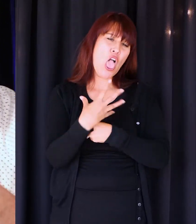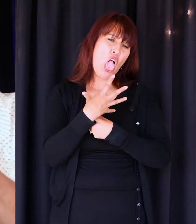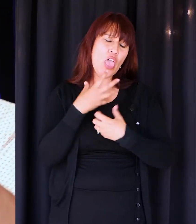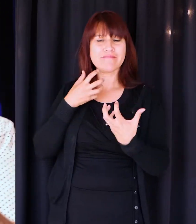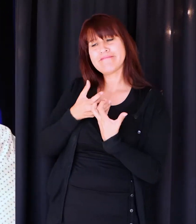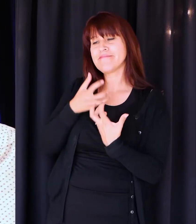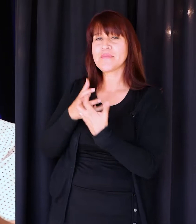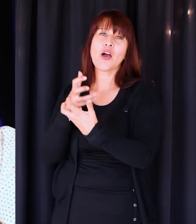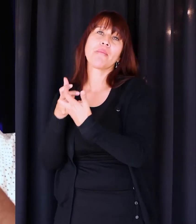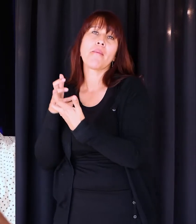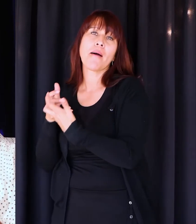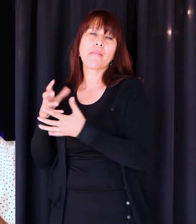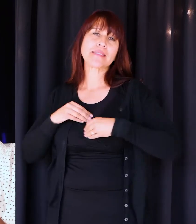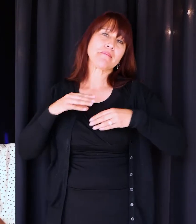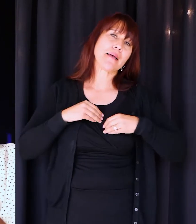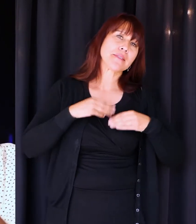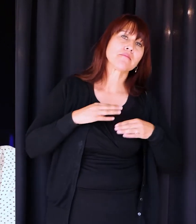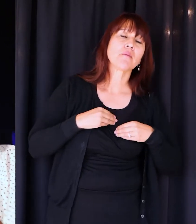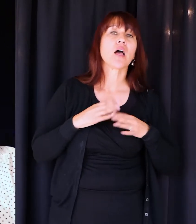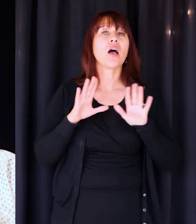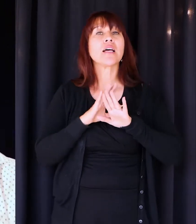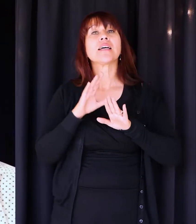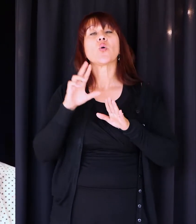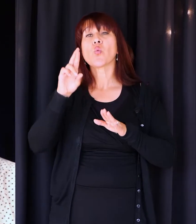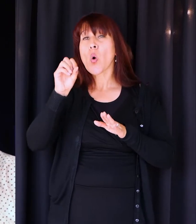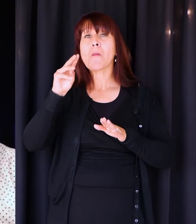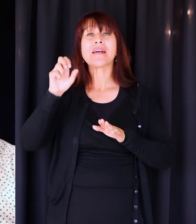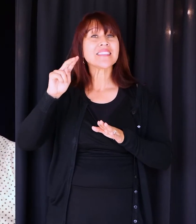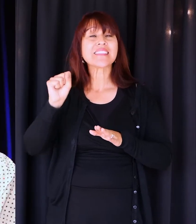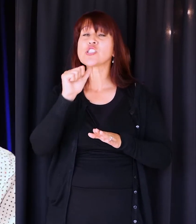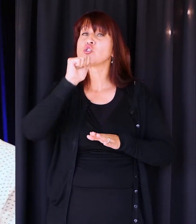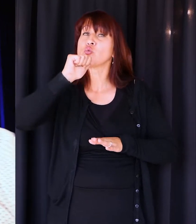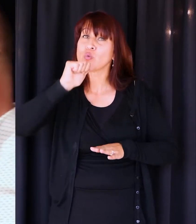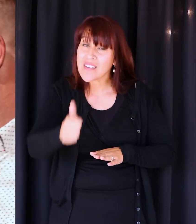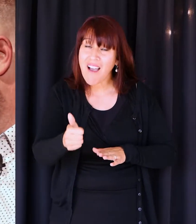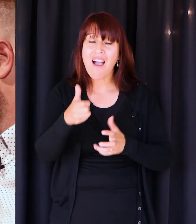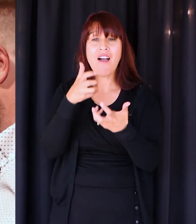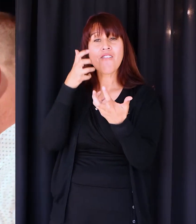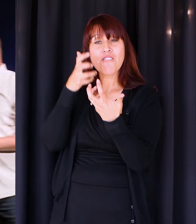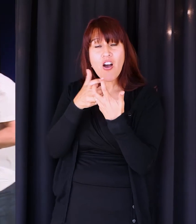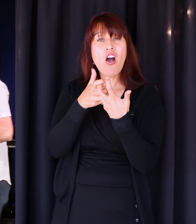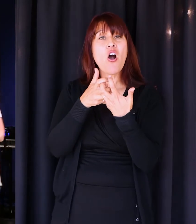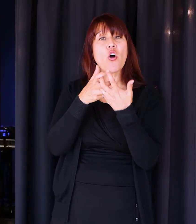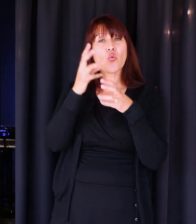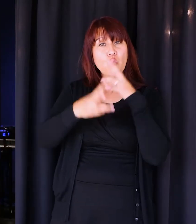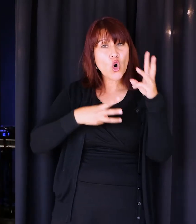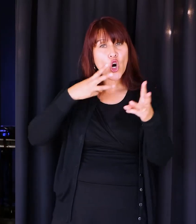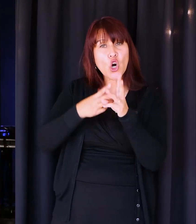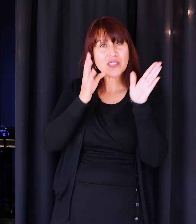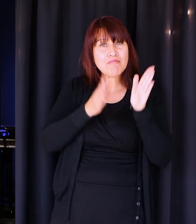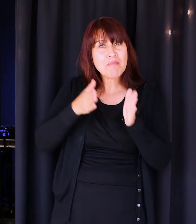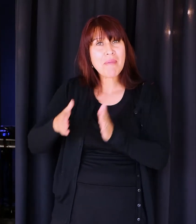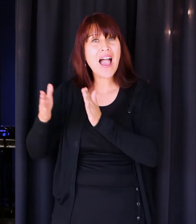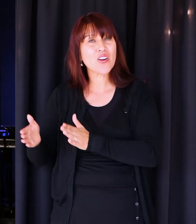squishes. And I'm just saying, Romans 12, 2 says, do not conform to the pattern of this world. I hope you never